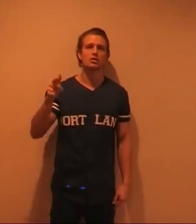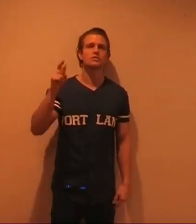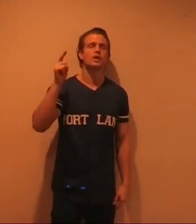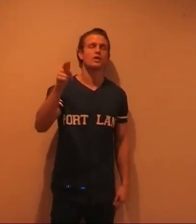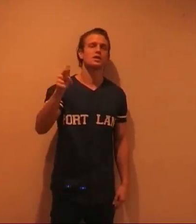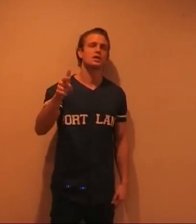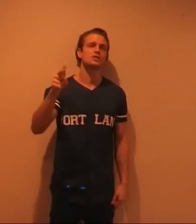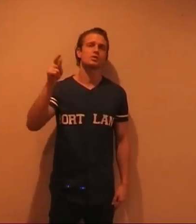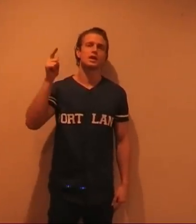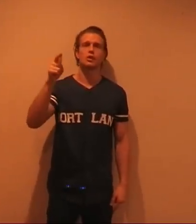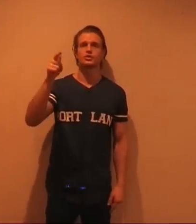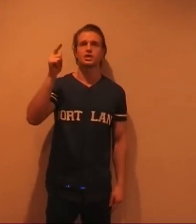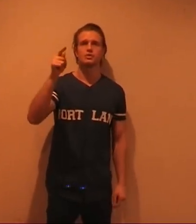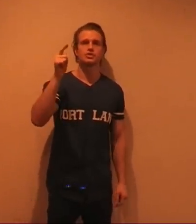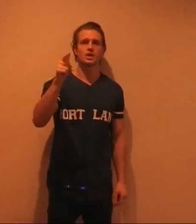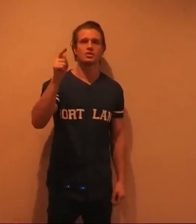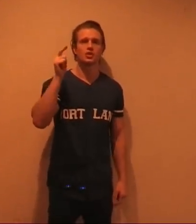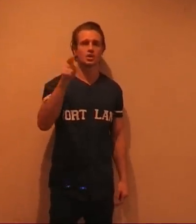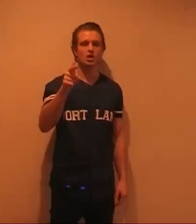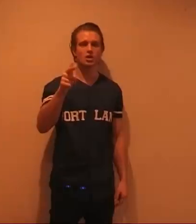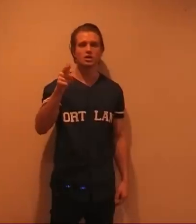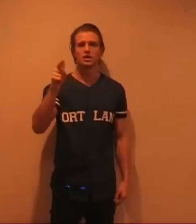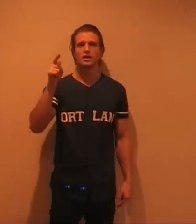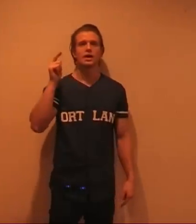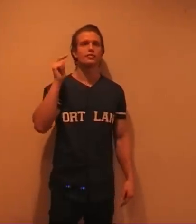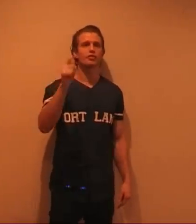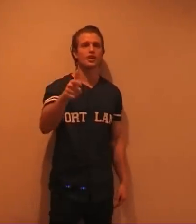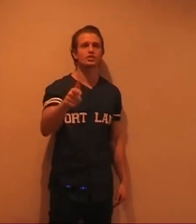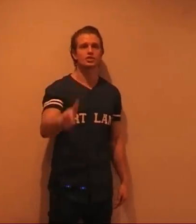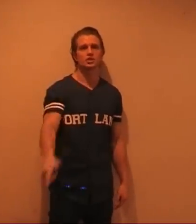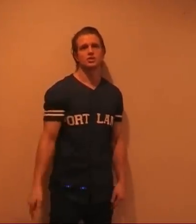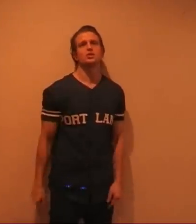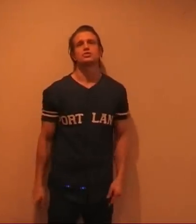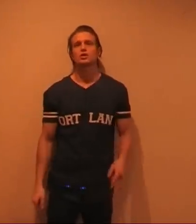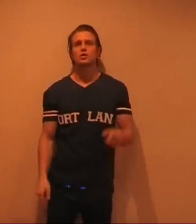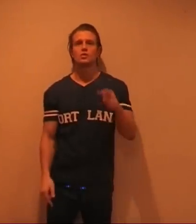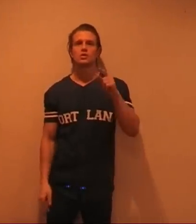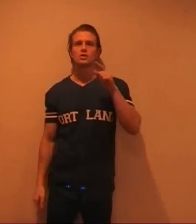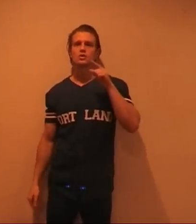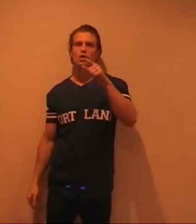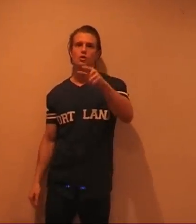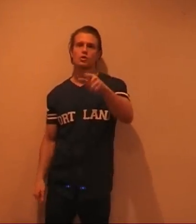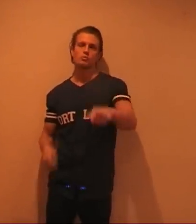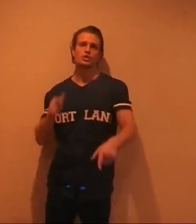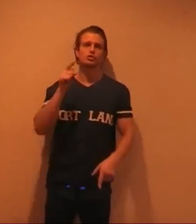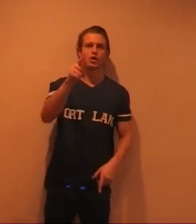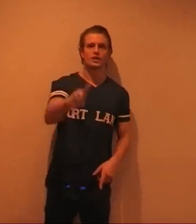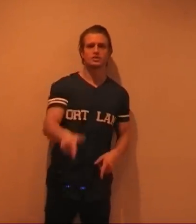load of ideas on how to keep your skin looking young and fresh. So go moisturise.